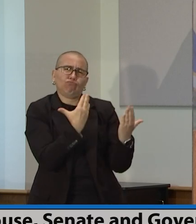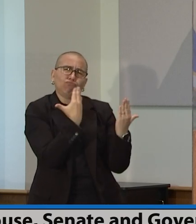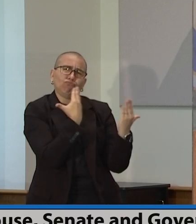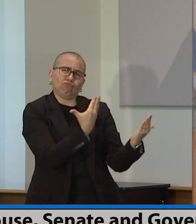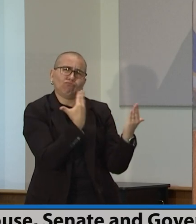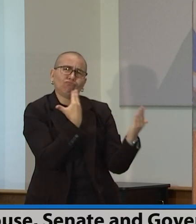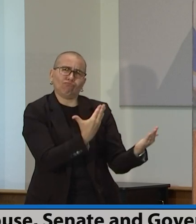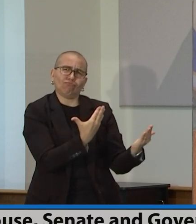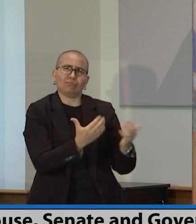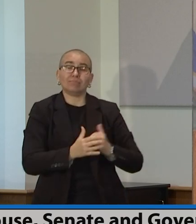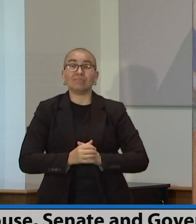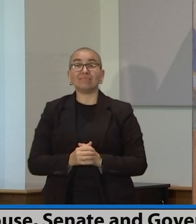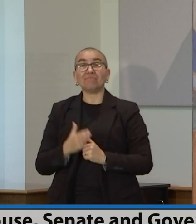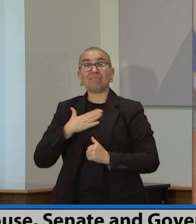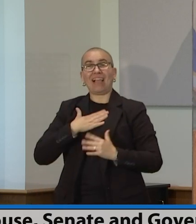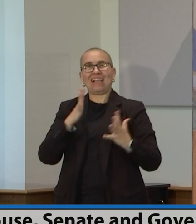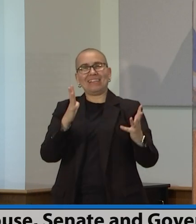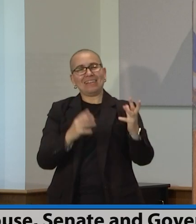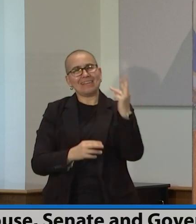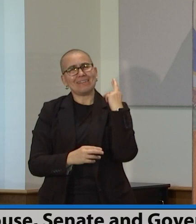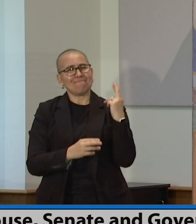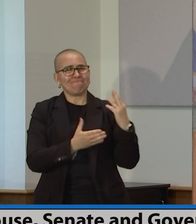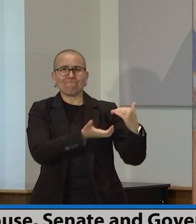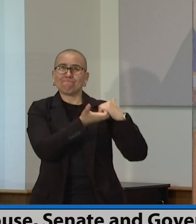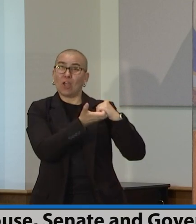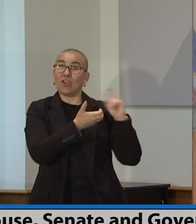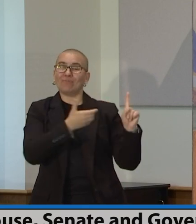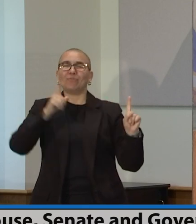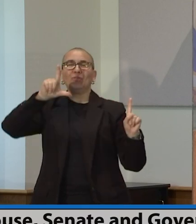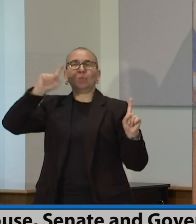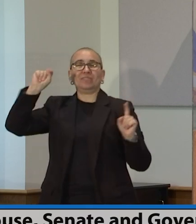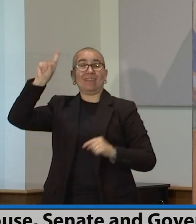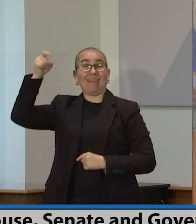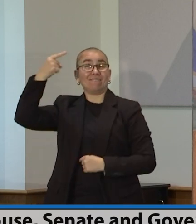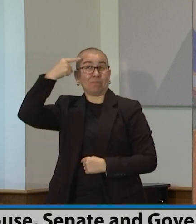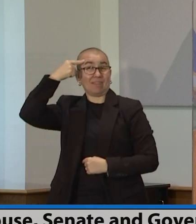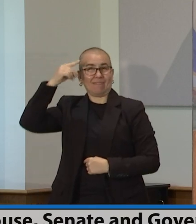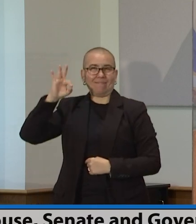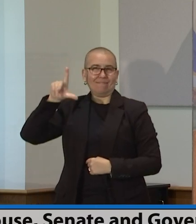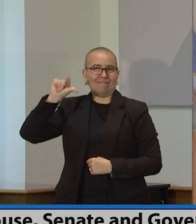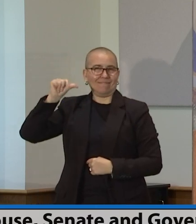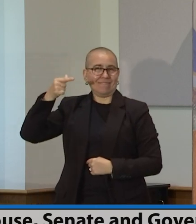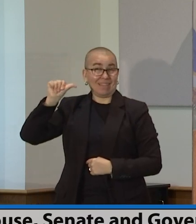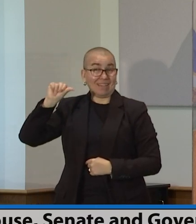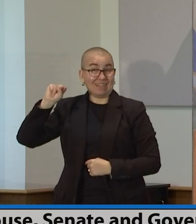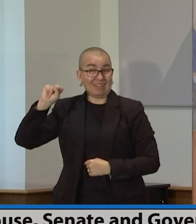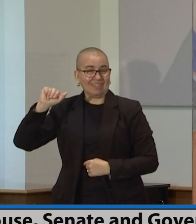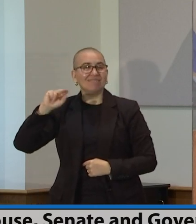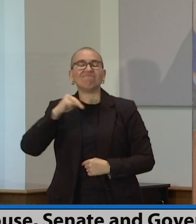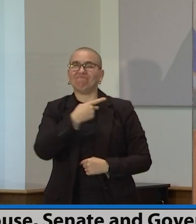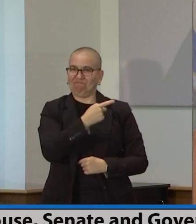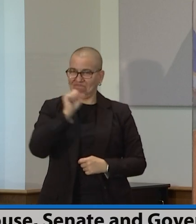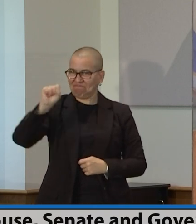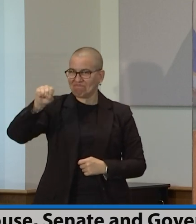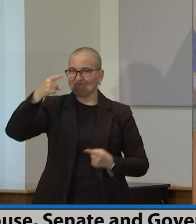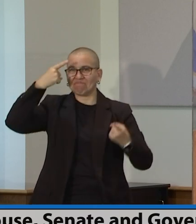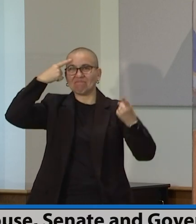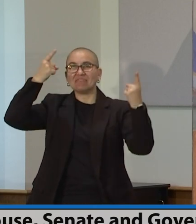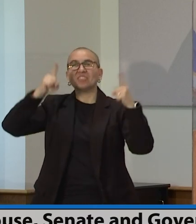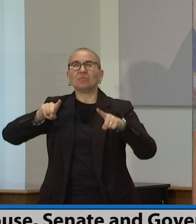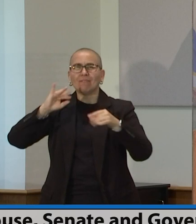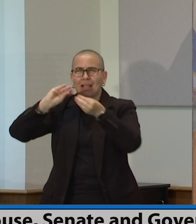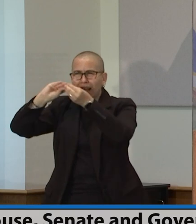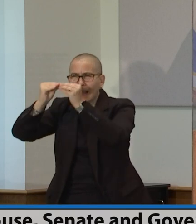Governor, and all the folks that worked on this. We have reached an agreement on target numbers. There's work to be done, as there should be in the legislature.